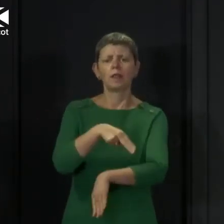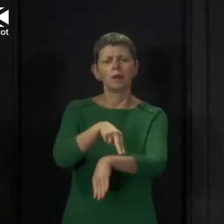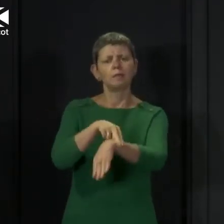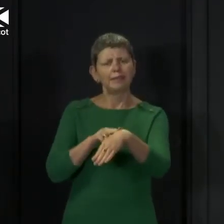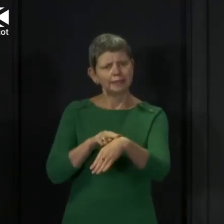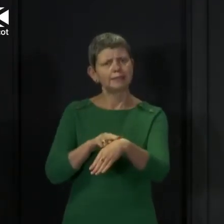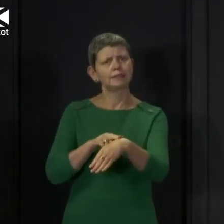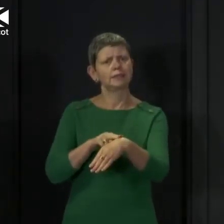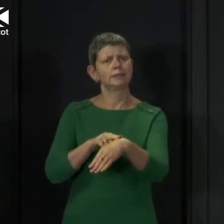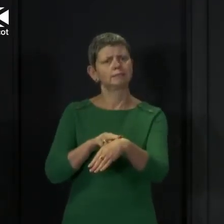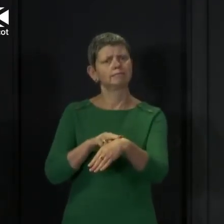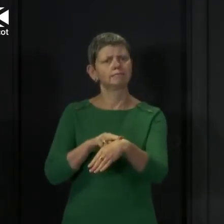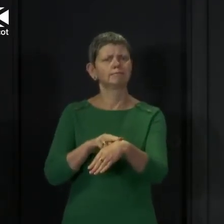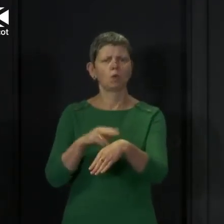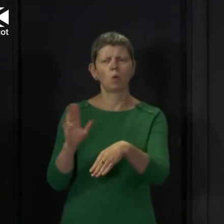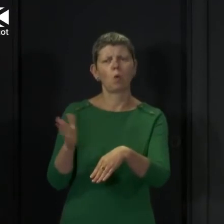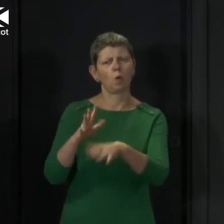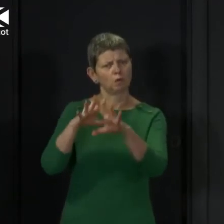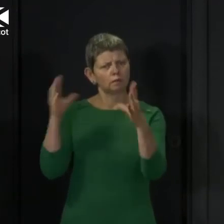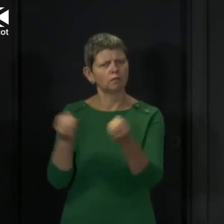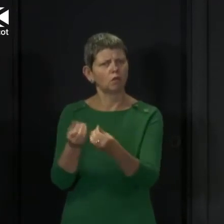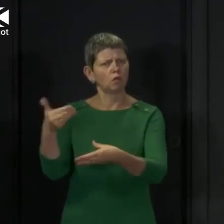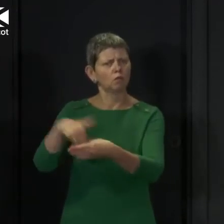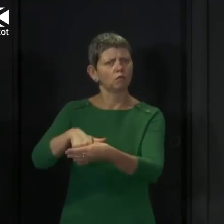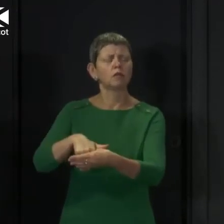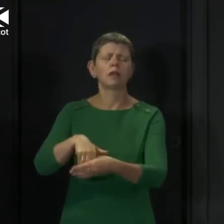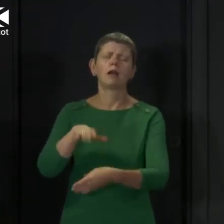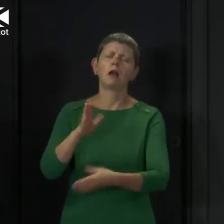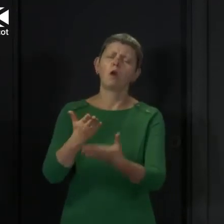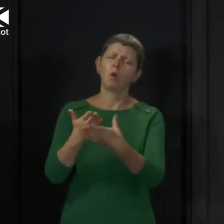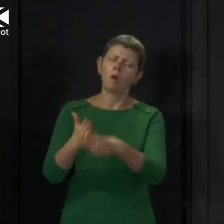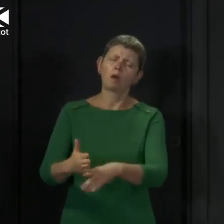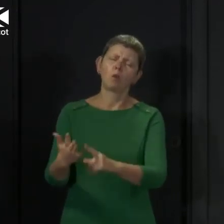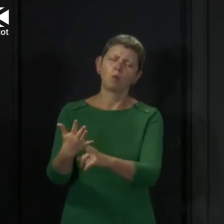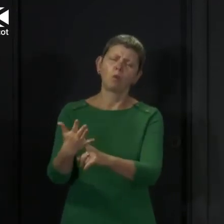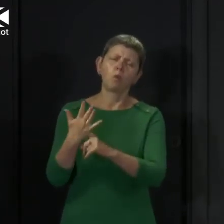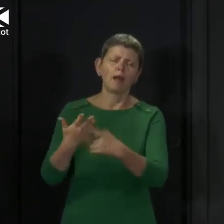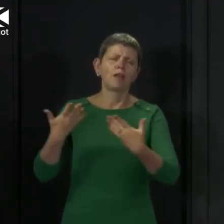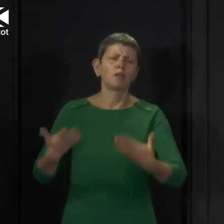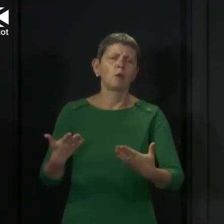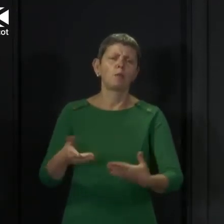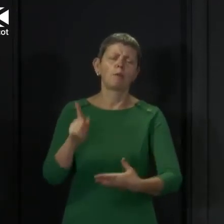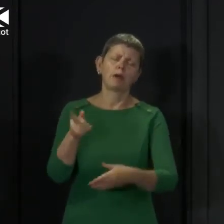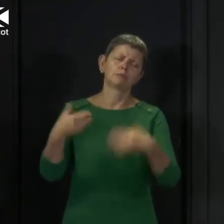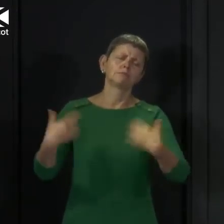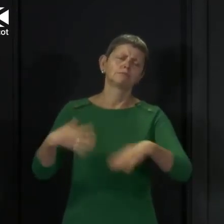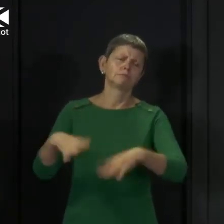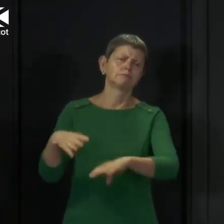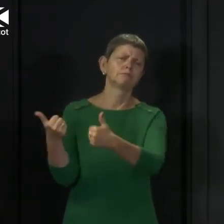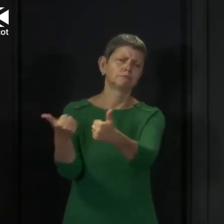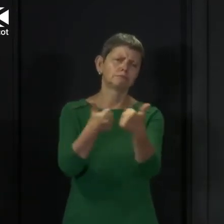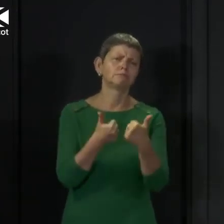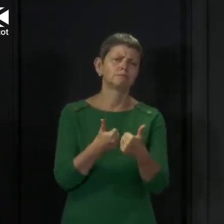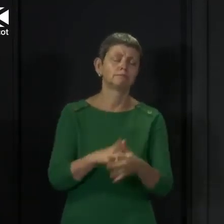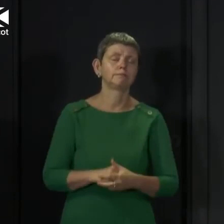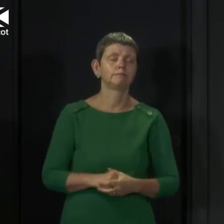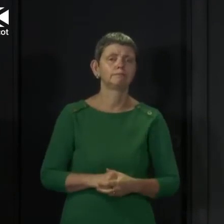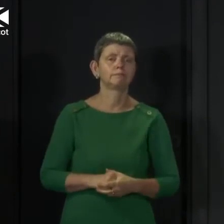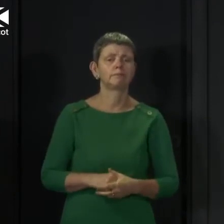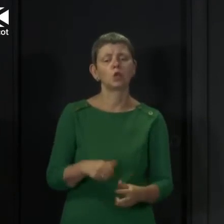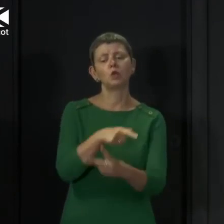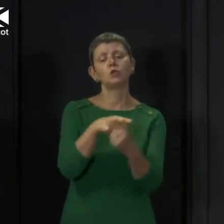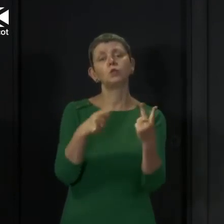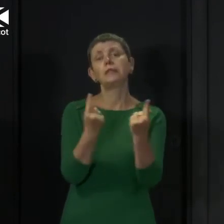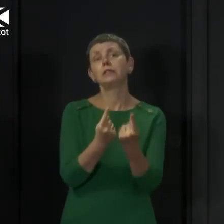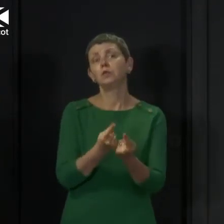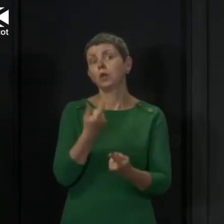are also working under real pressure at the moment, but they are doing an exceptional job for all of us. There are two items